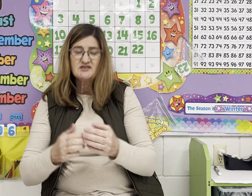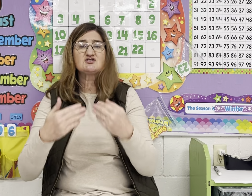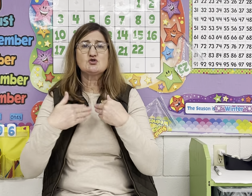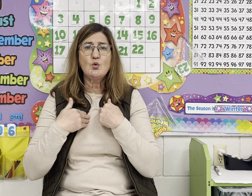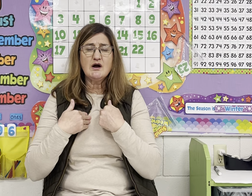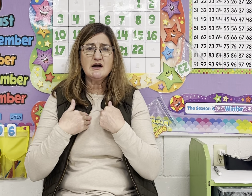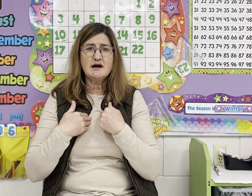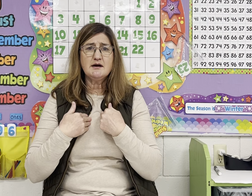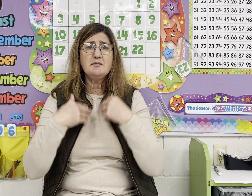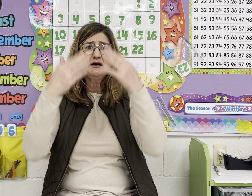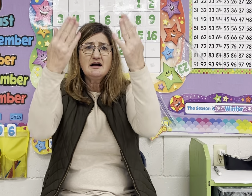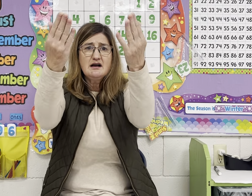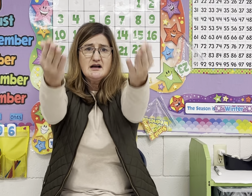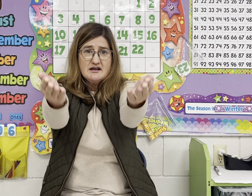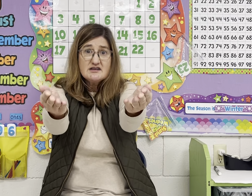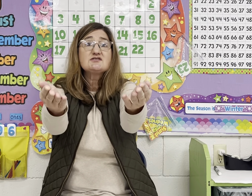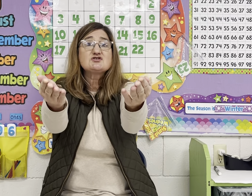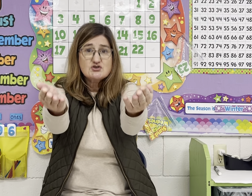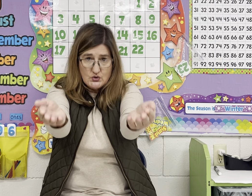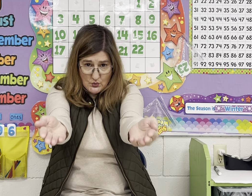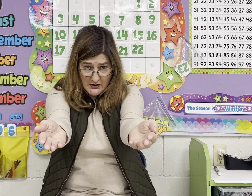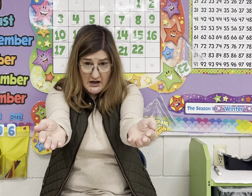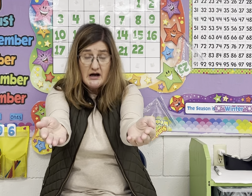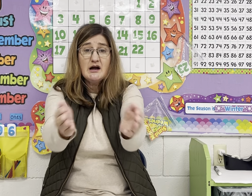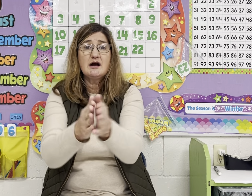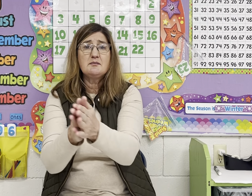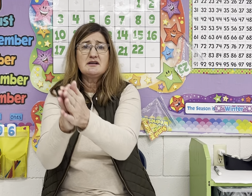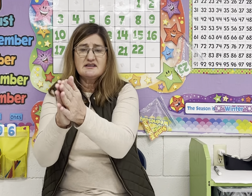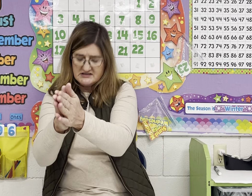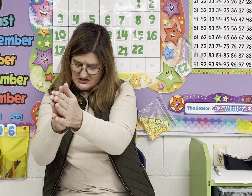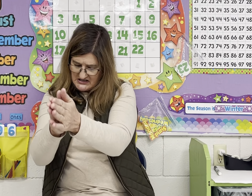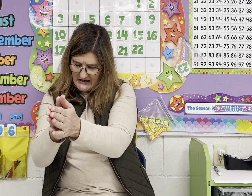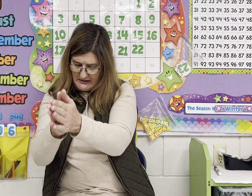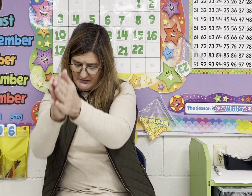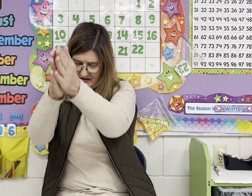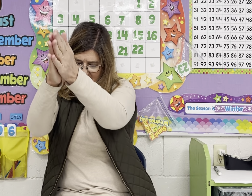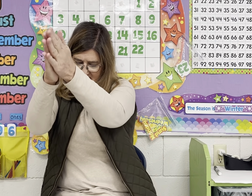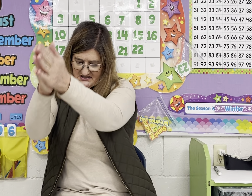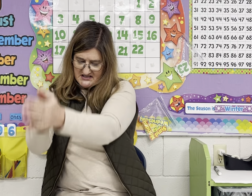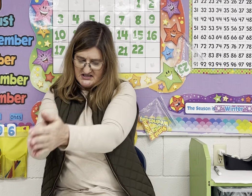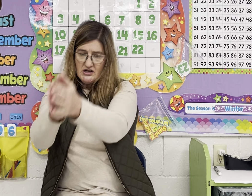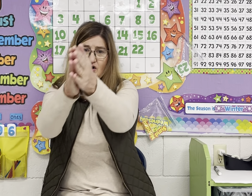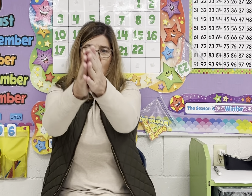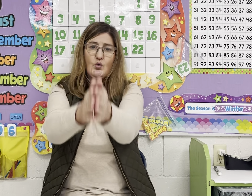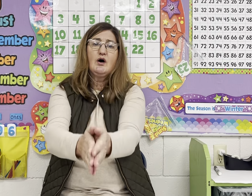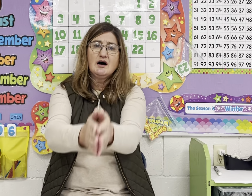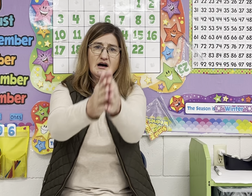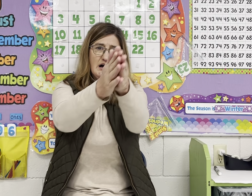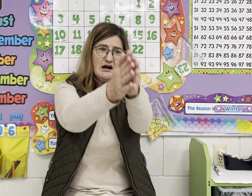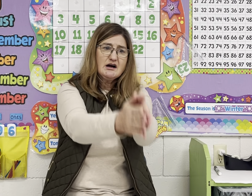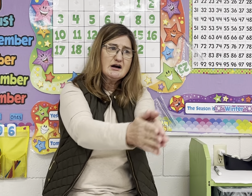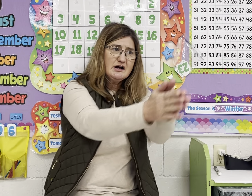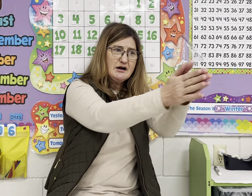Squirm. Squirm. Squirm. Let's chop. Squirm.